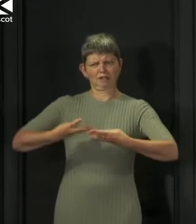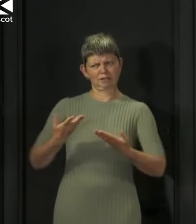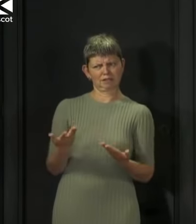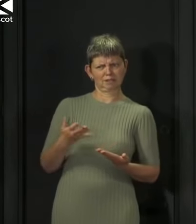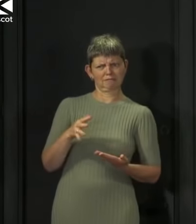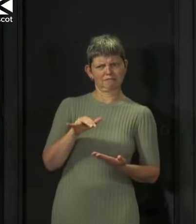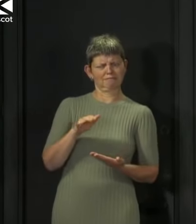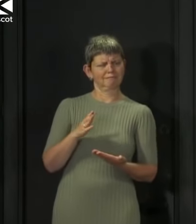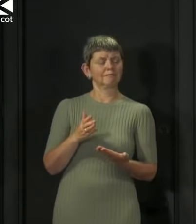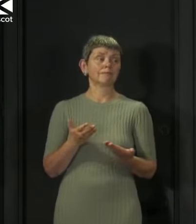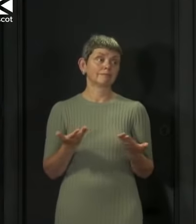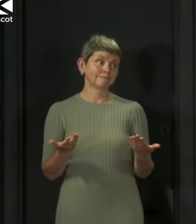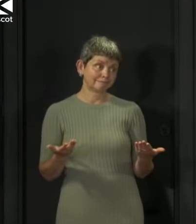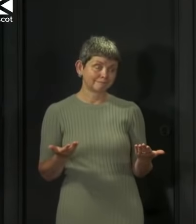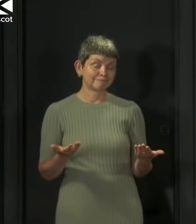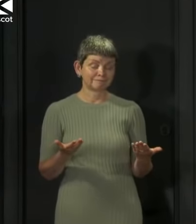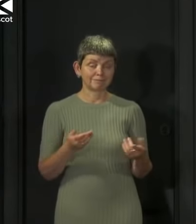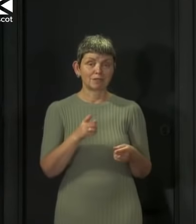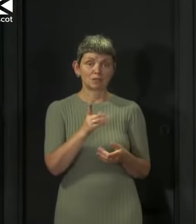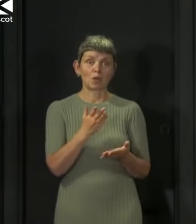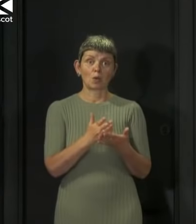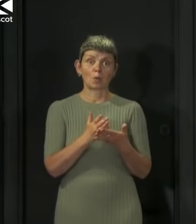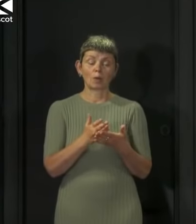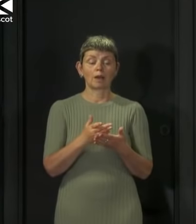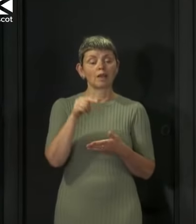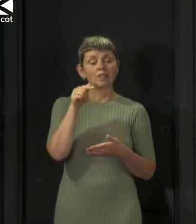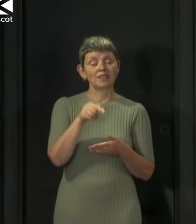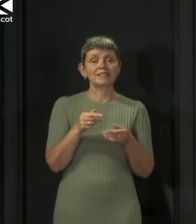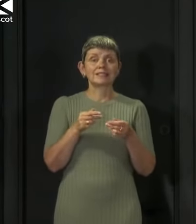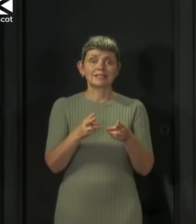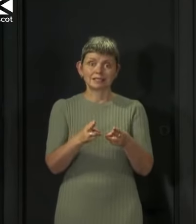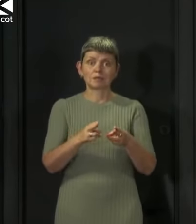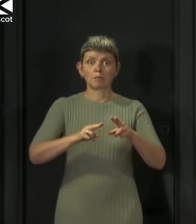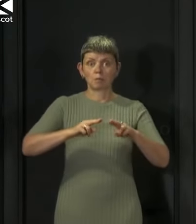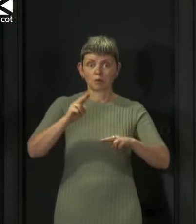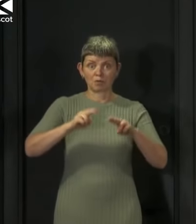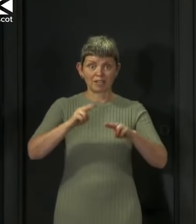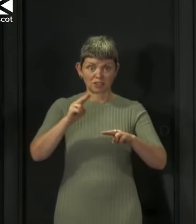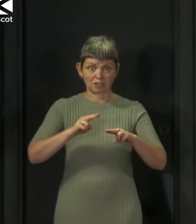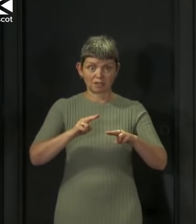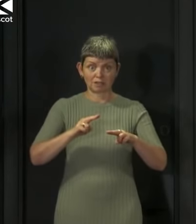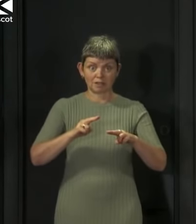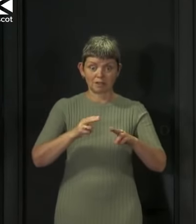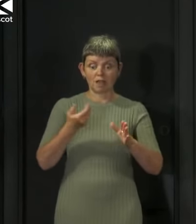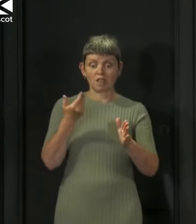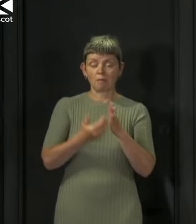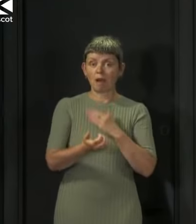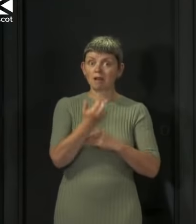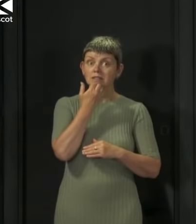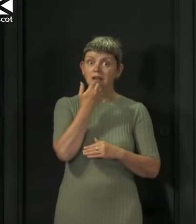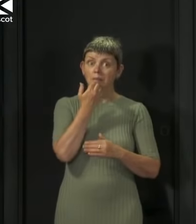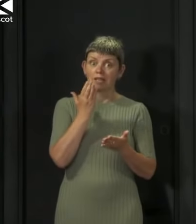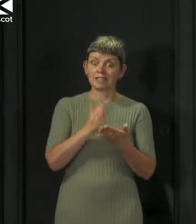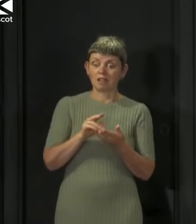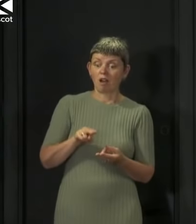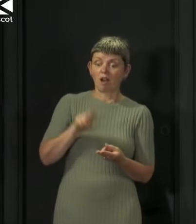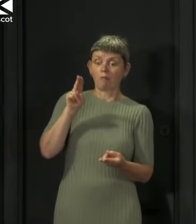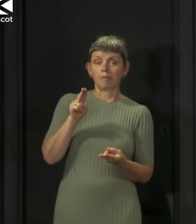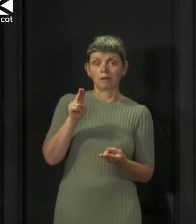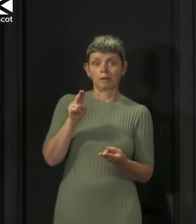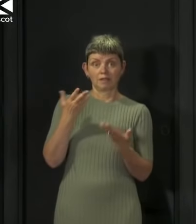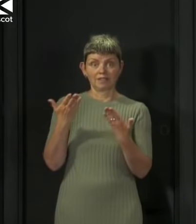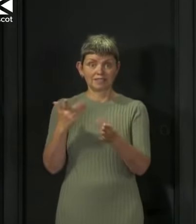does remind me just to make the point that even with this system of moderation, the pass rate is up this year, and that includes for